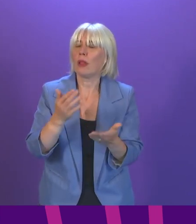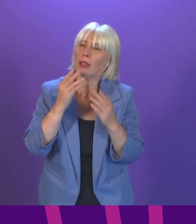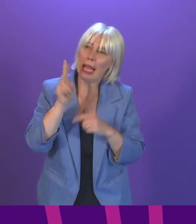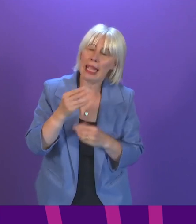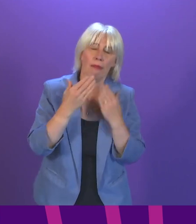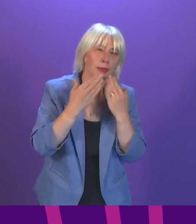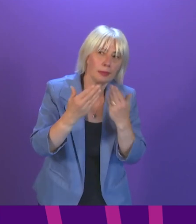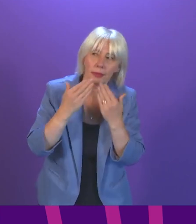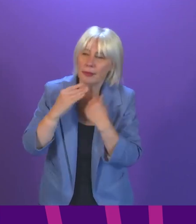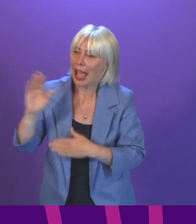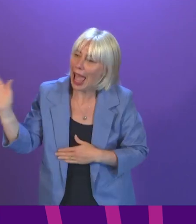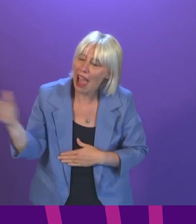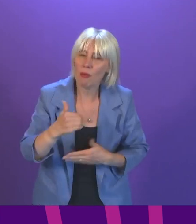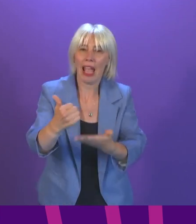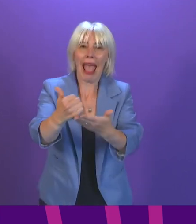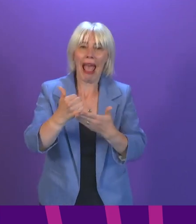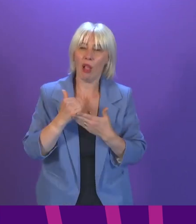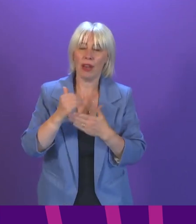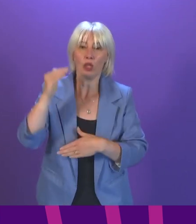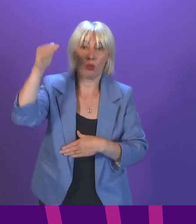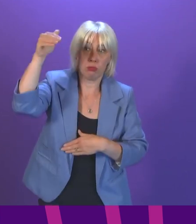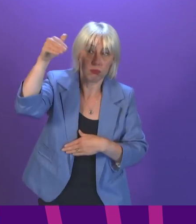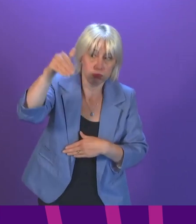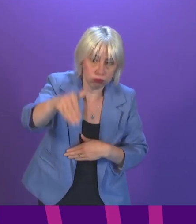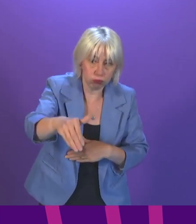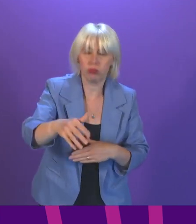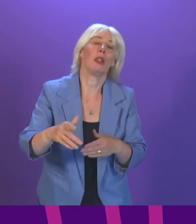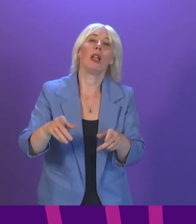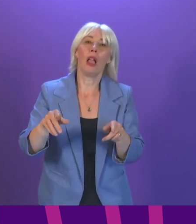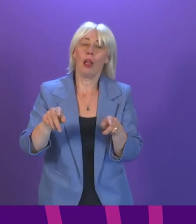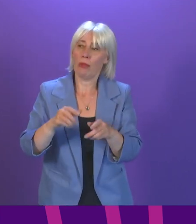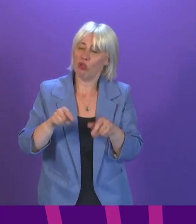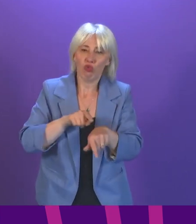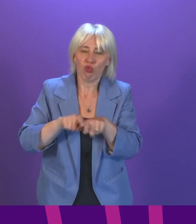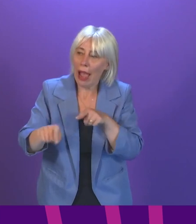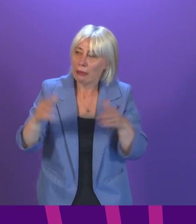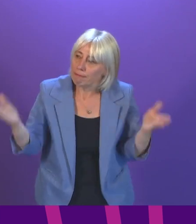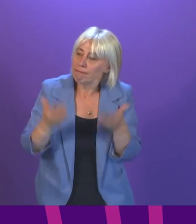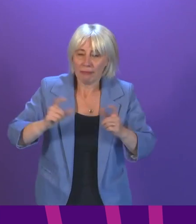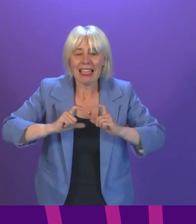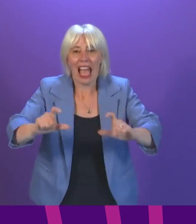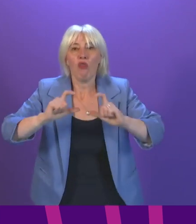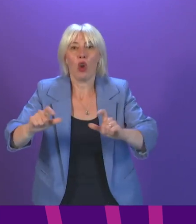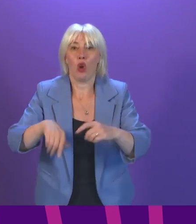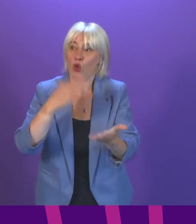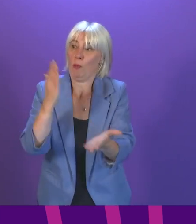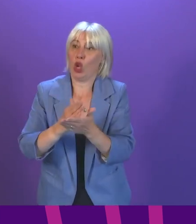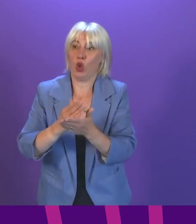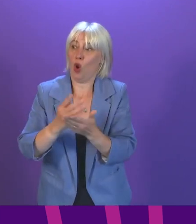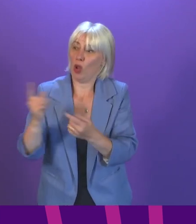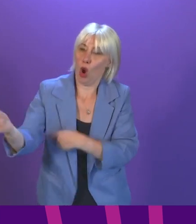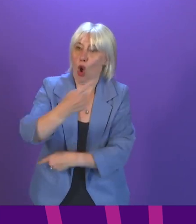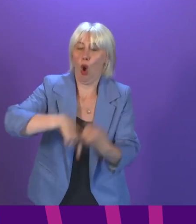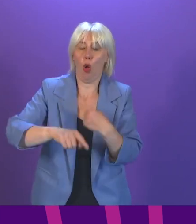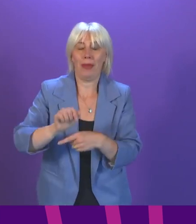helping us to turn the corner in this latest wave of the virus. Please keep these efforts up so that we can continue to keep each other as safe